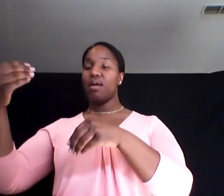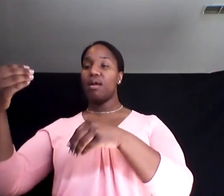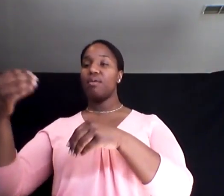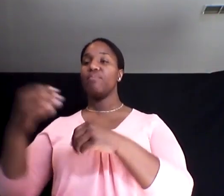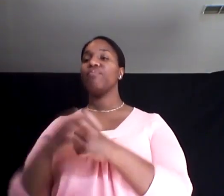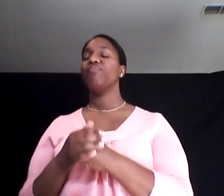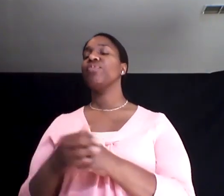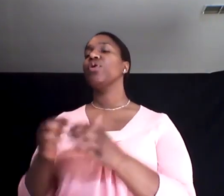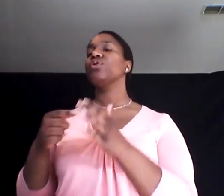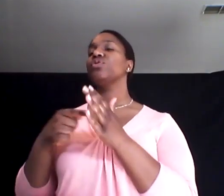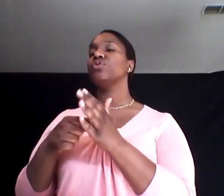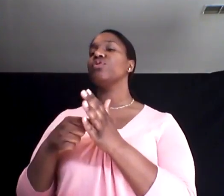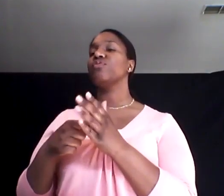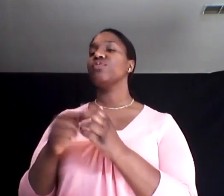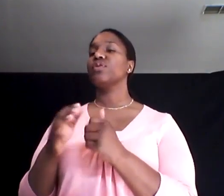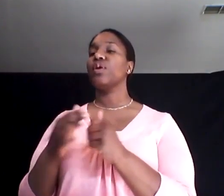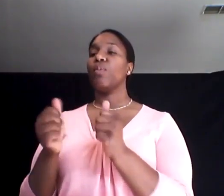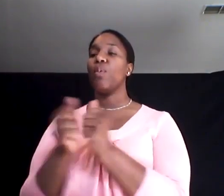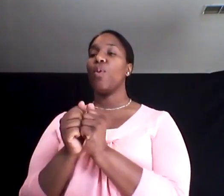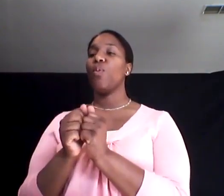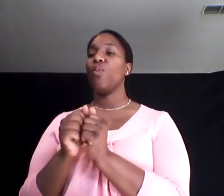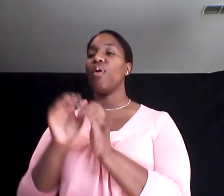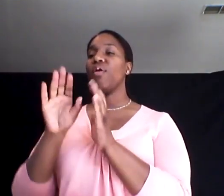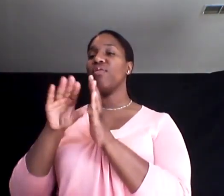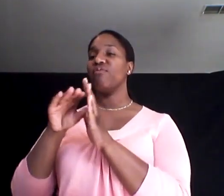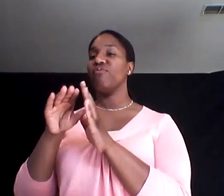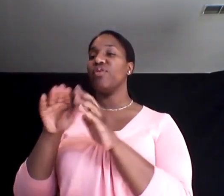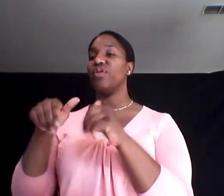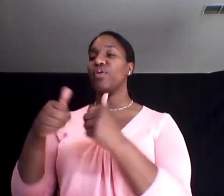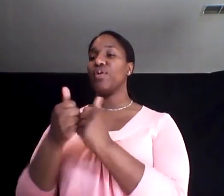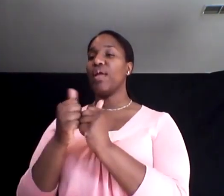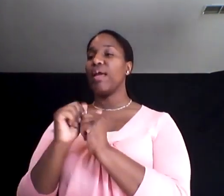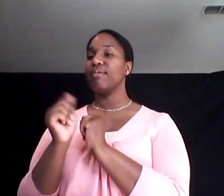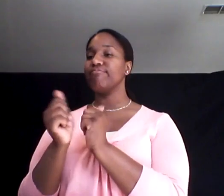to make sure that you get the accommodations that you need to be successful.